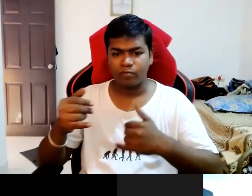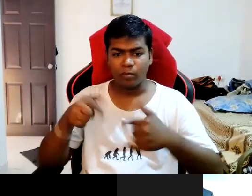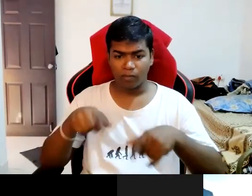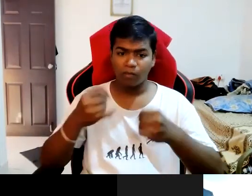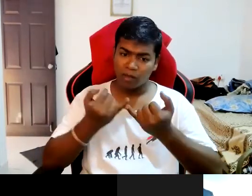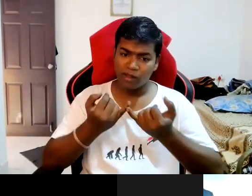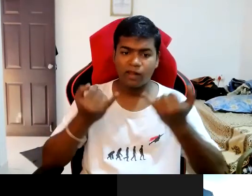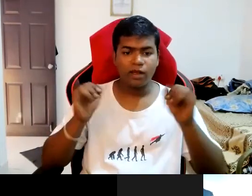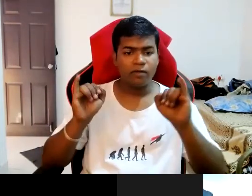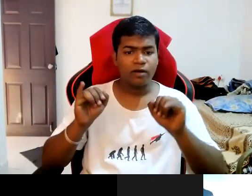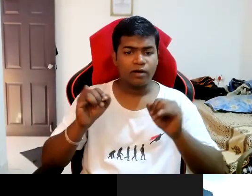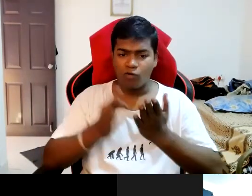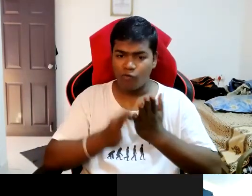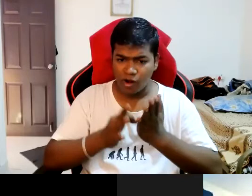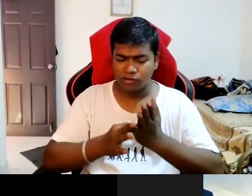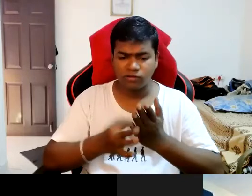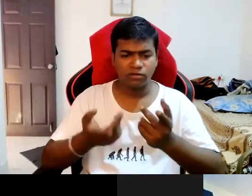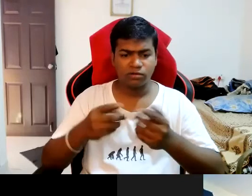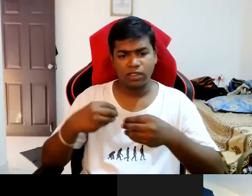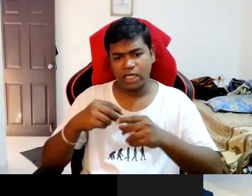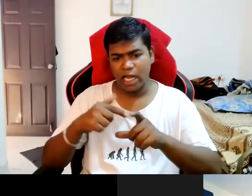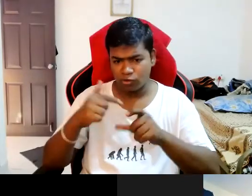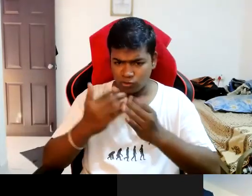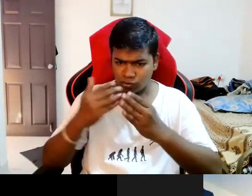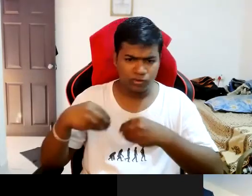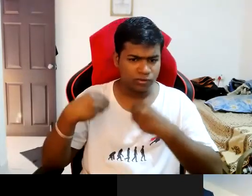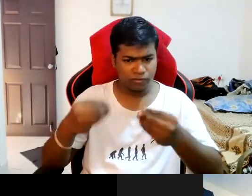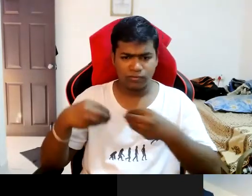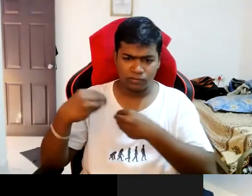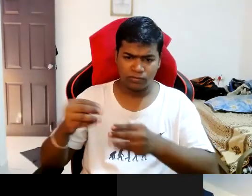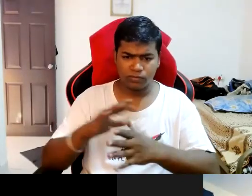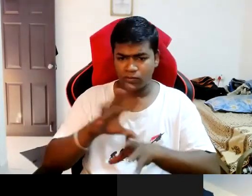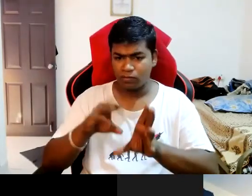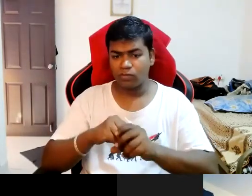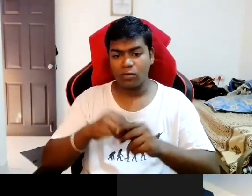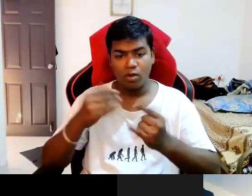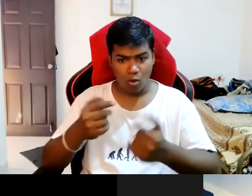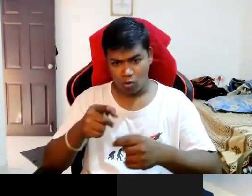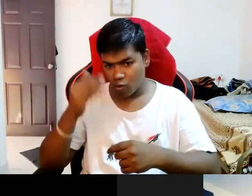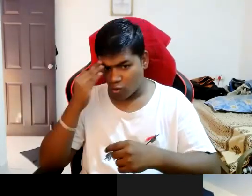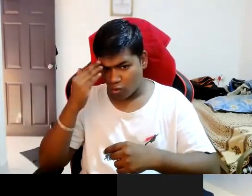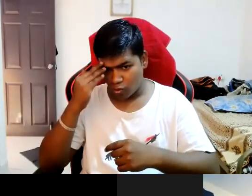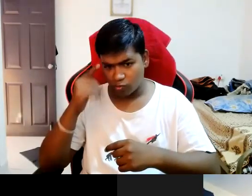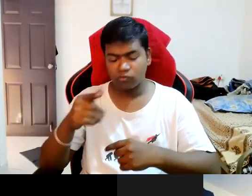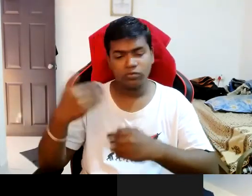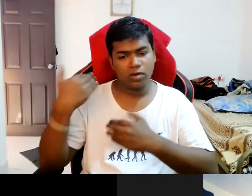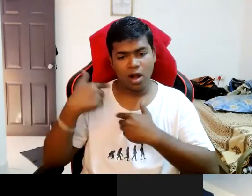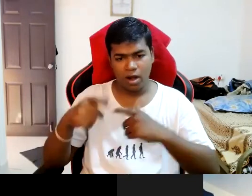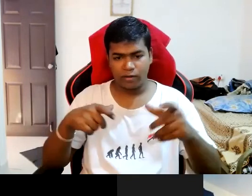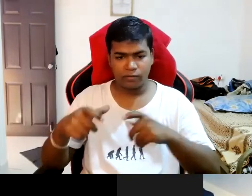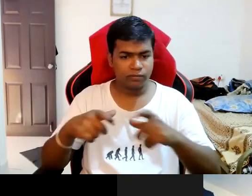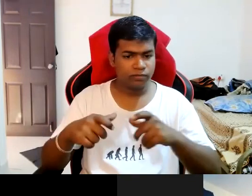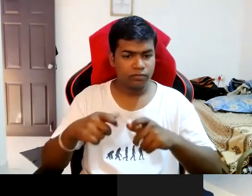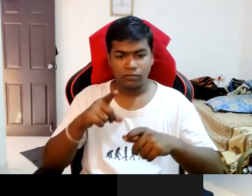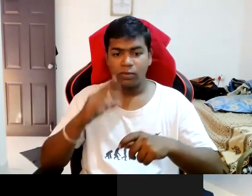after giving an education everything you know so you have to handle the things so that is the main